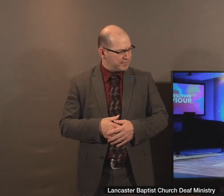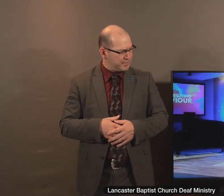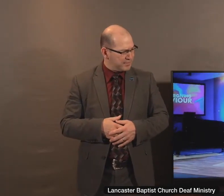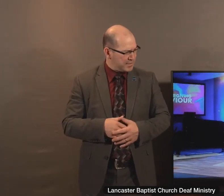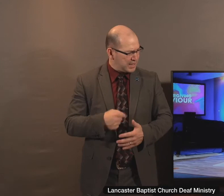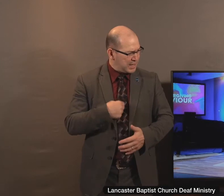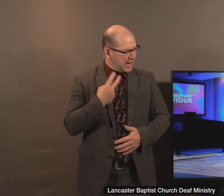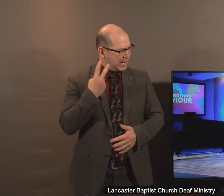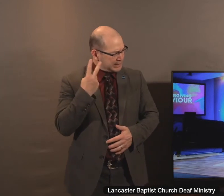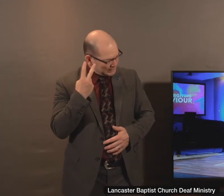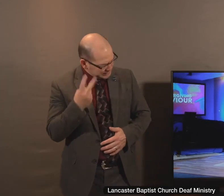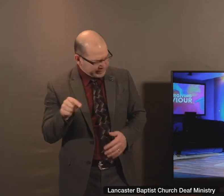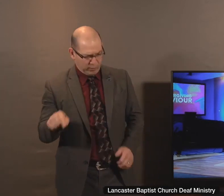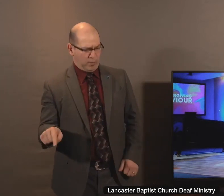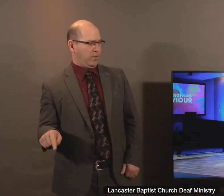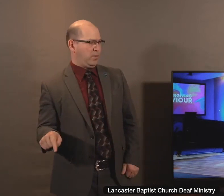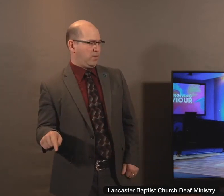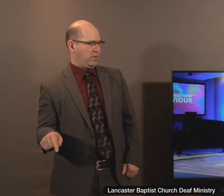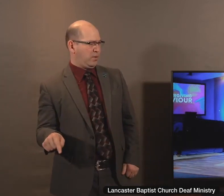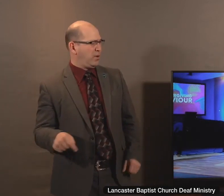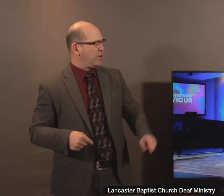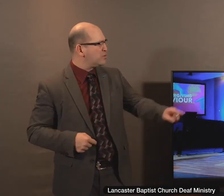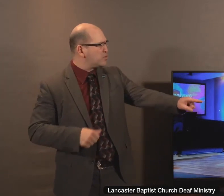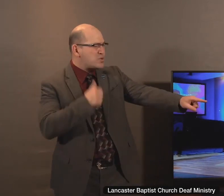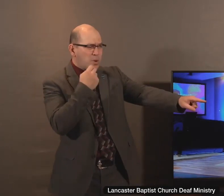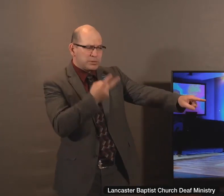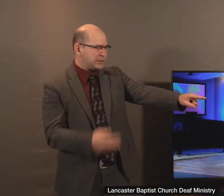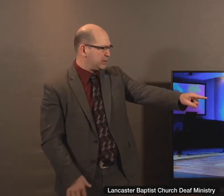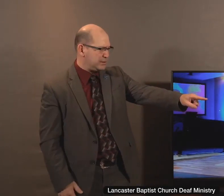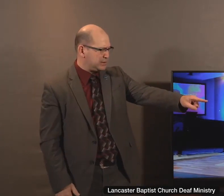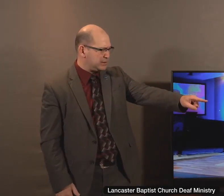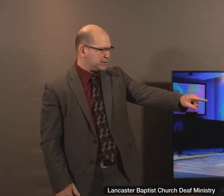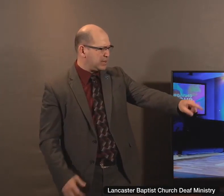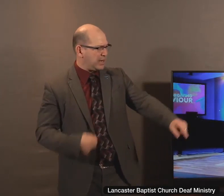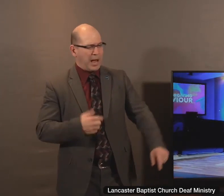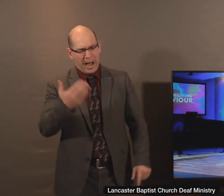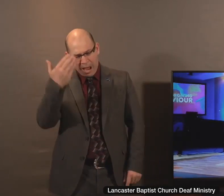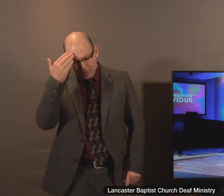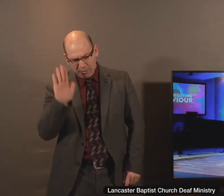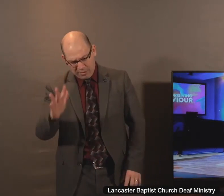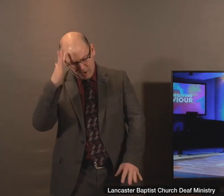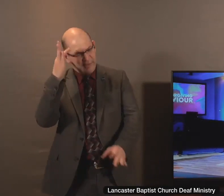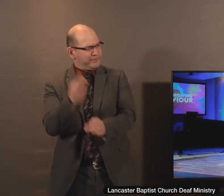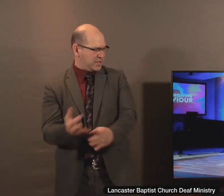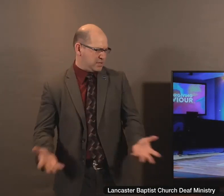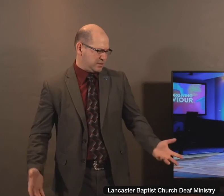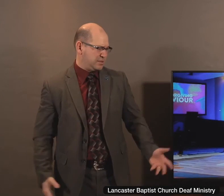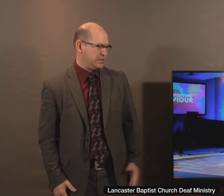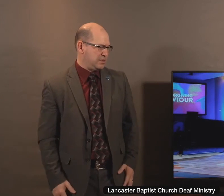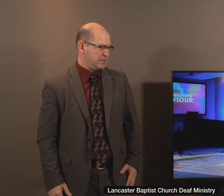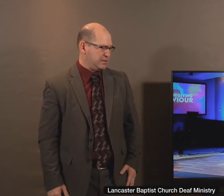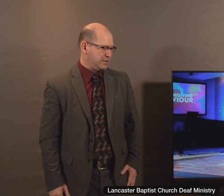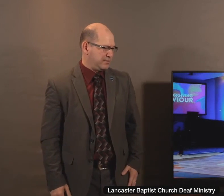I see her faith. I have observed her faith. It was a common courtesy